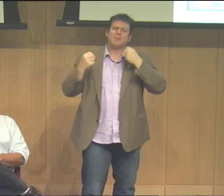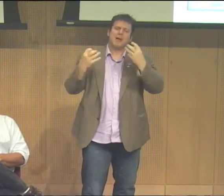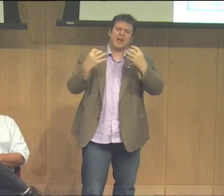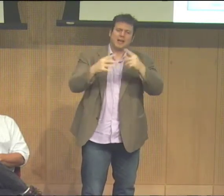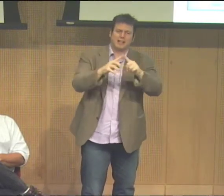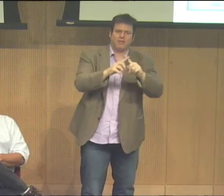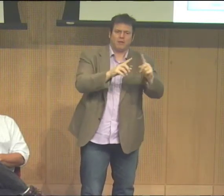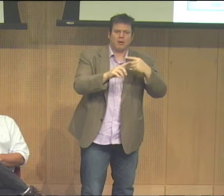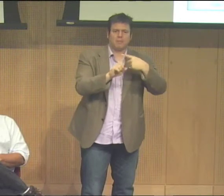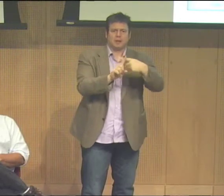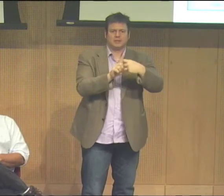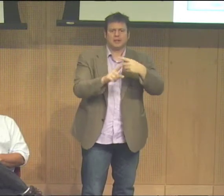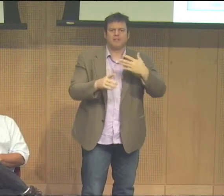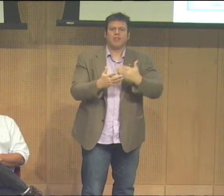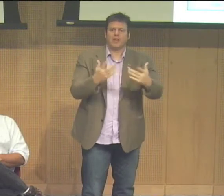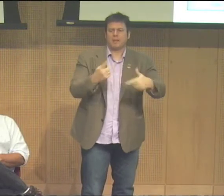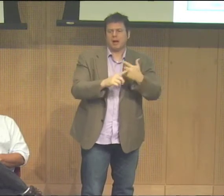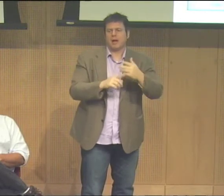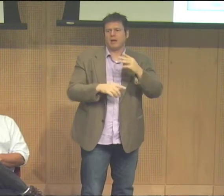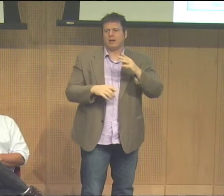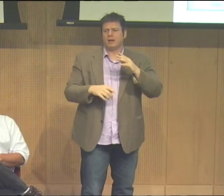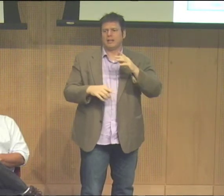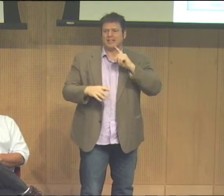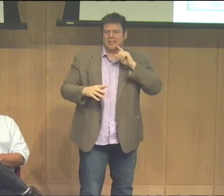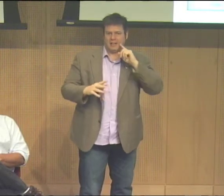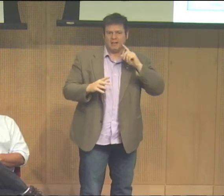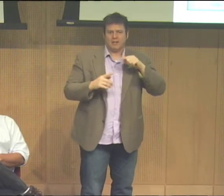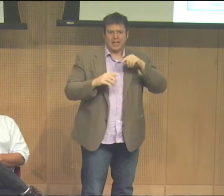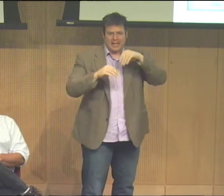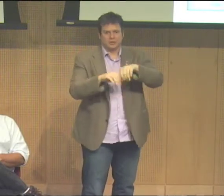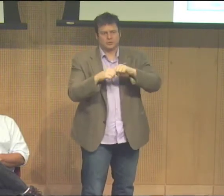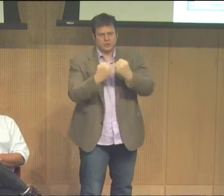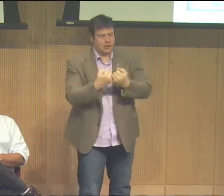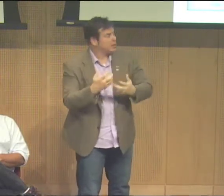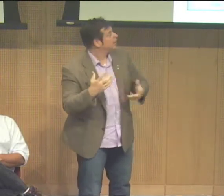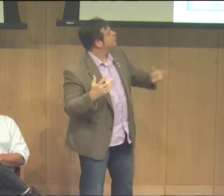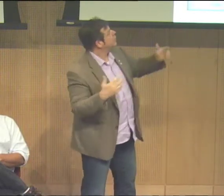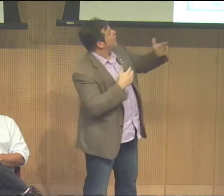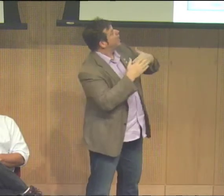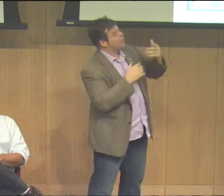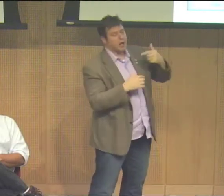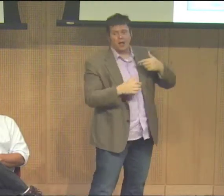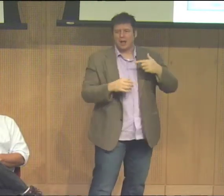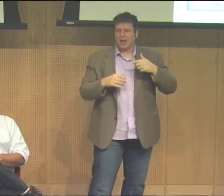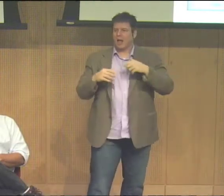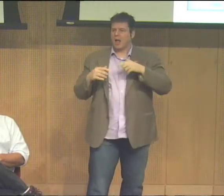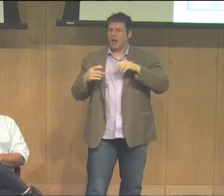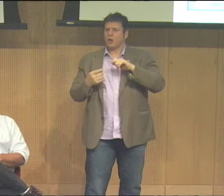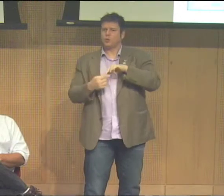diversity and richness. And there's so many other positive aspects of deafness. And that it actually contributes and enriches society.